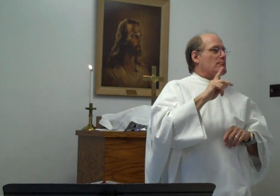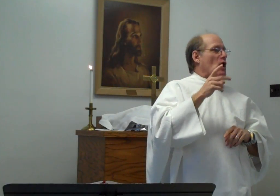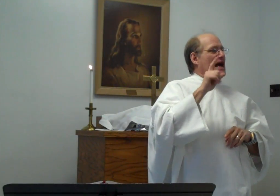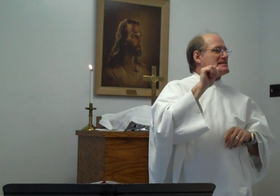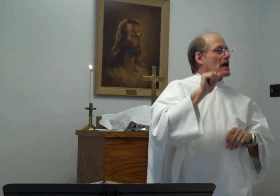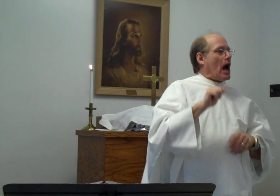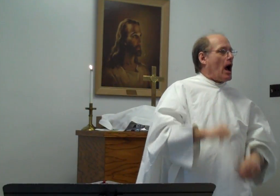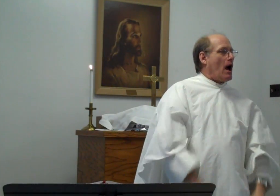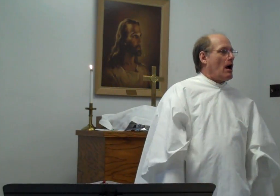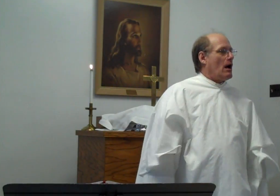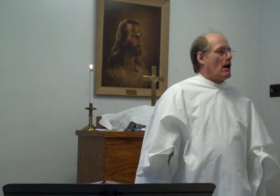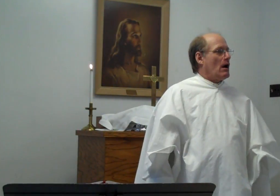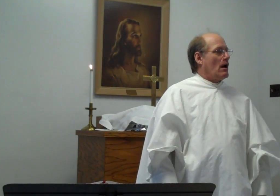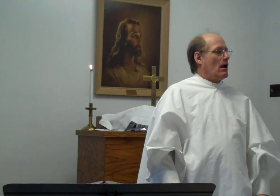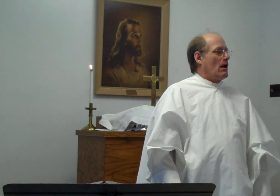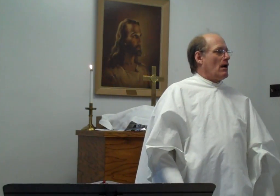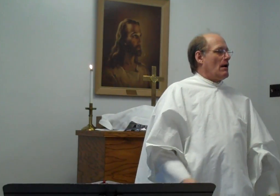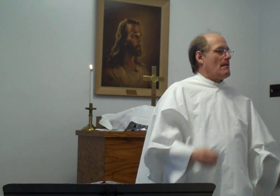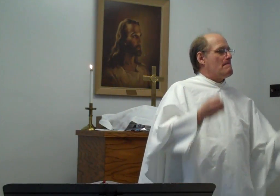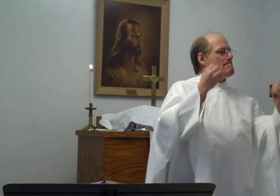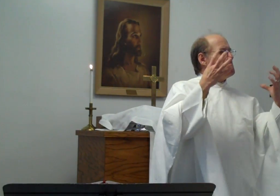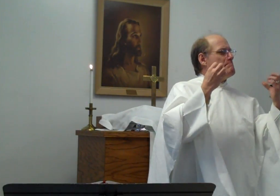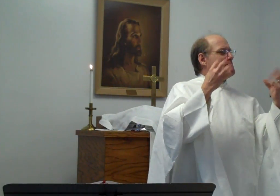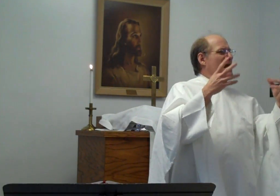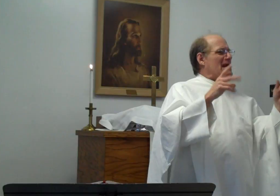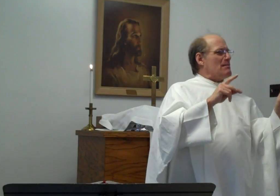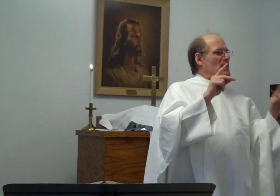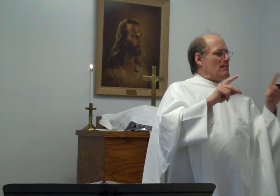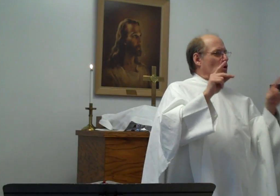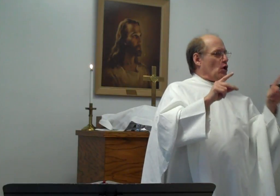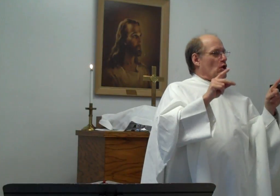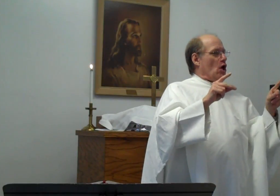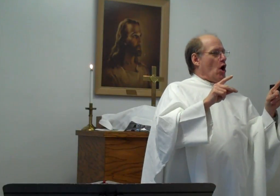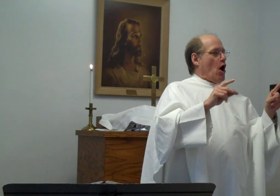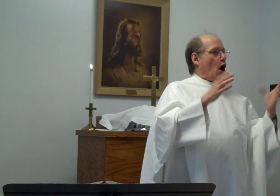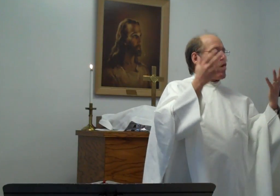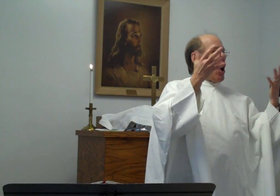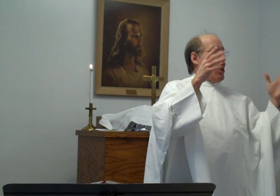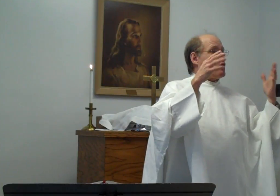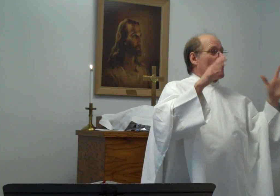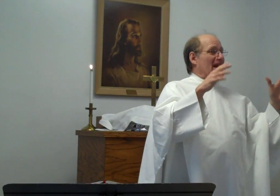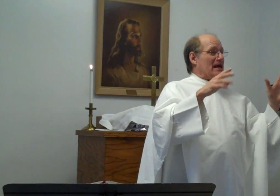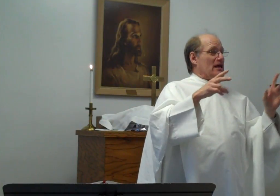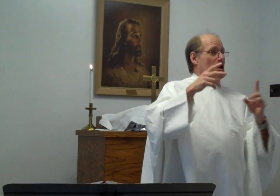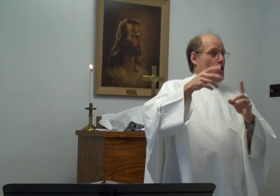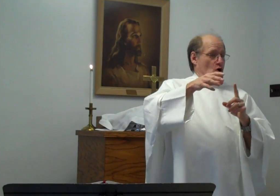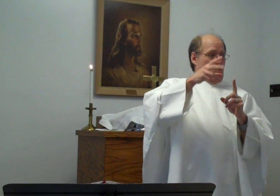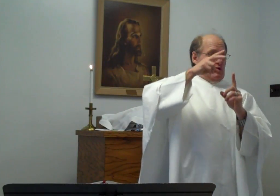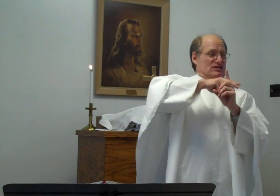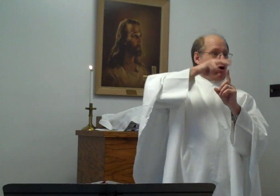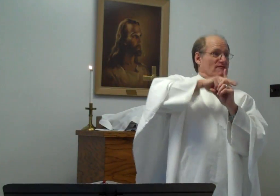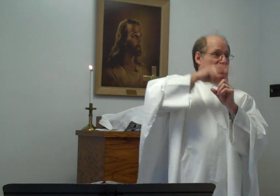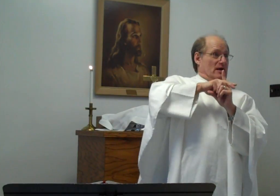Nebraska. Many people are already reserving